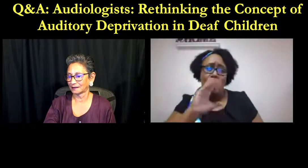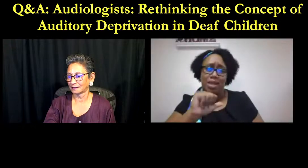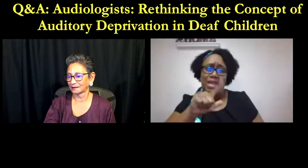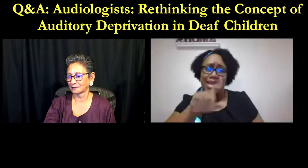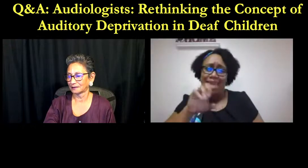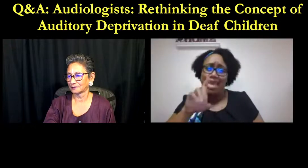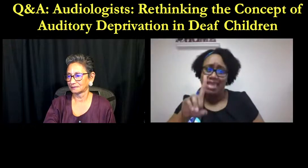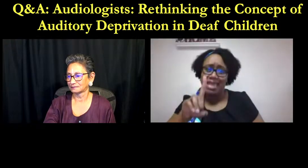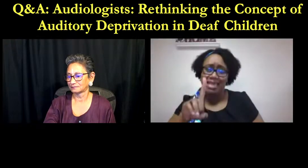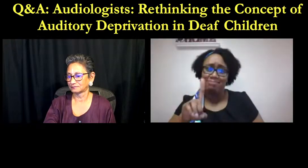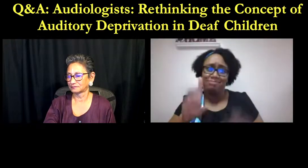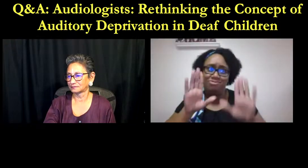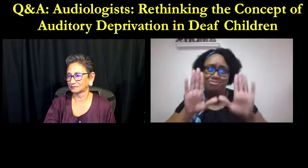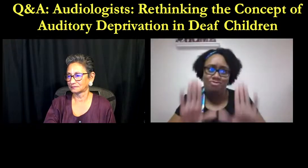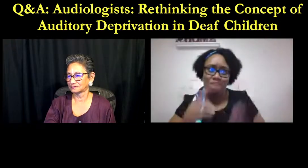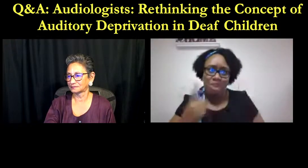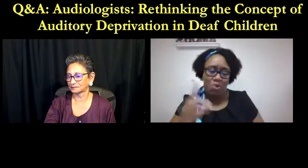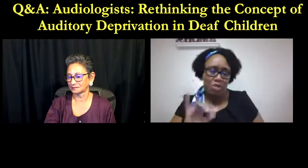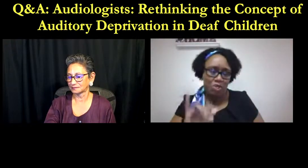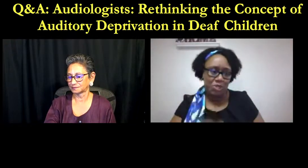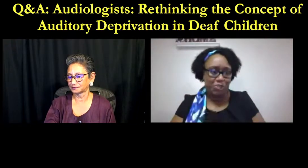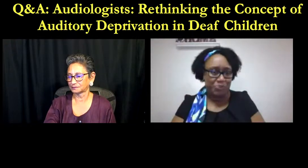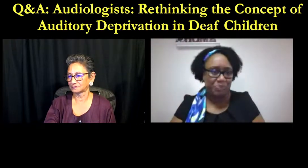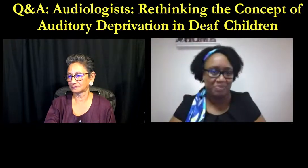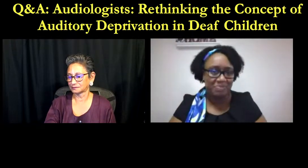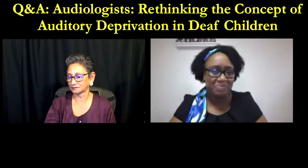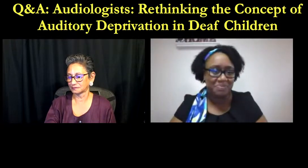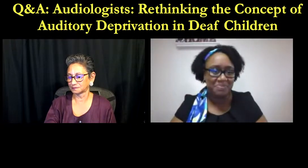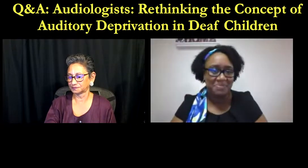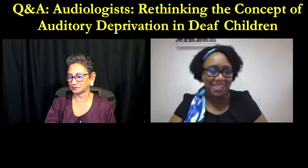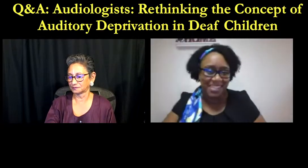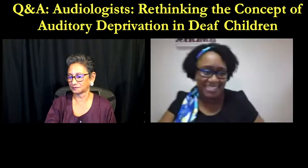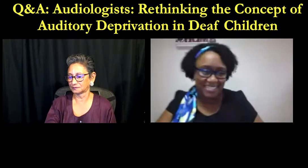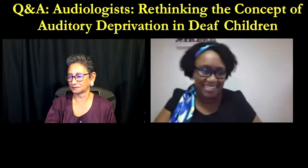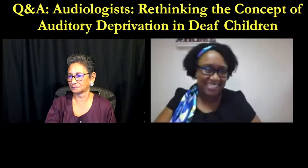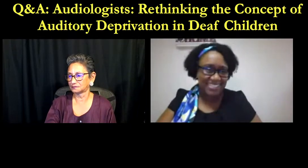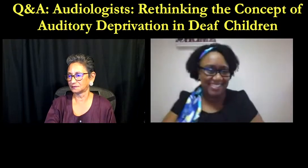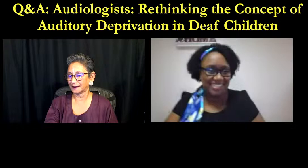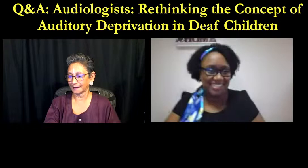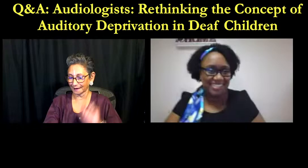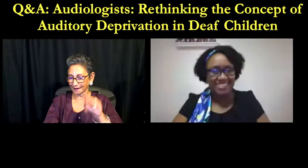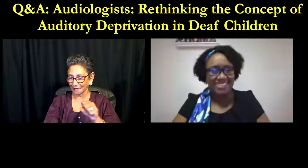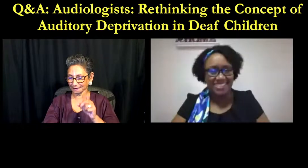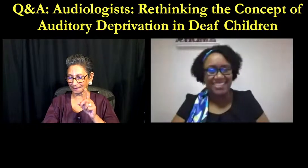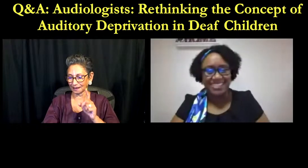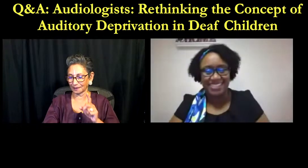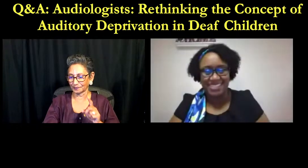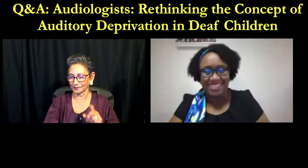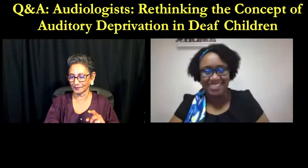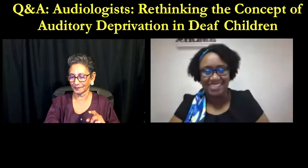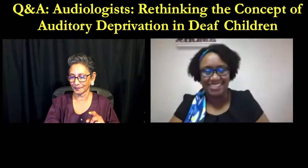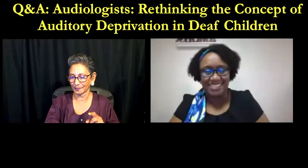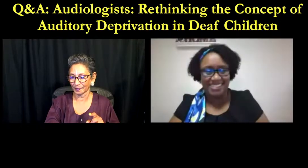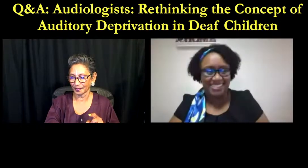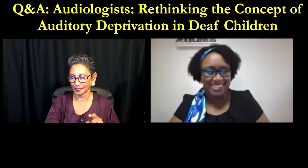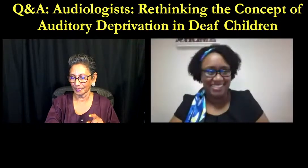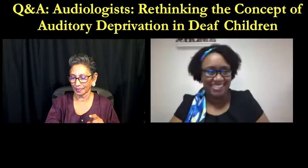grow gain insights and thrive caled is a fantastic resource too